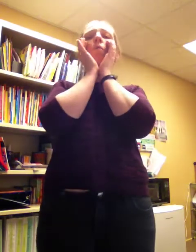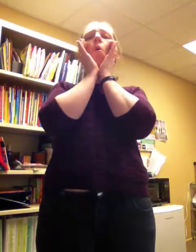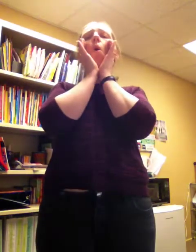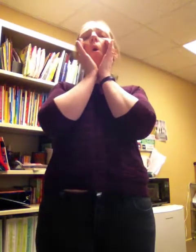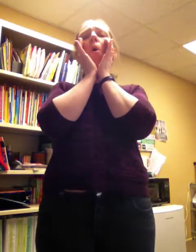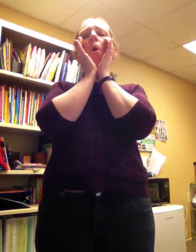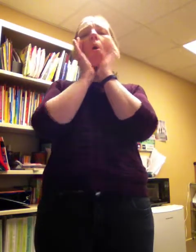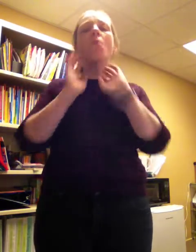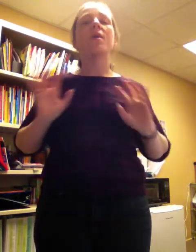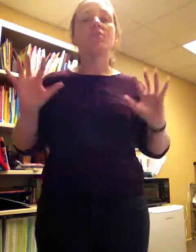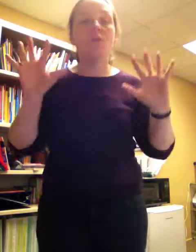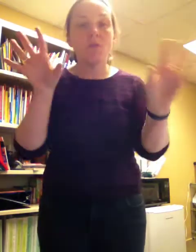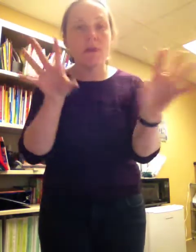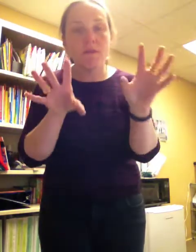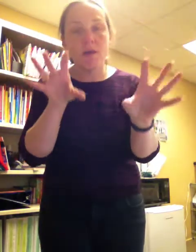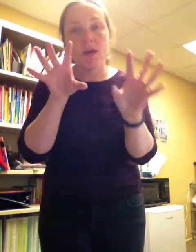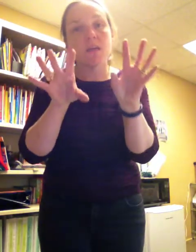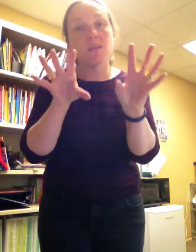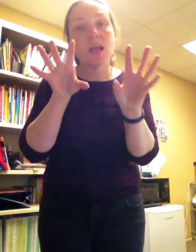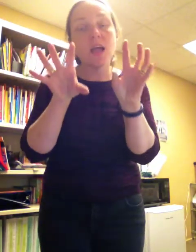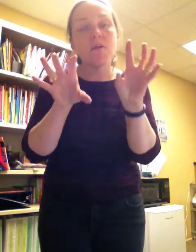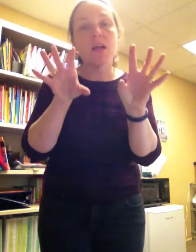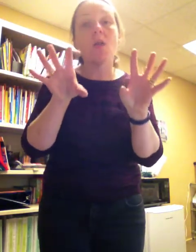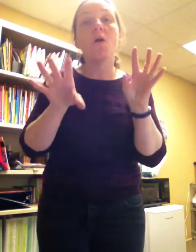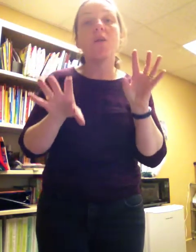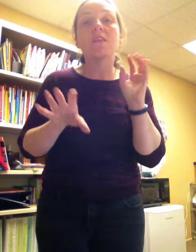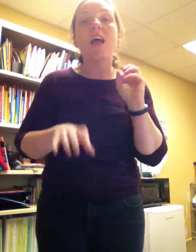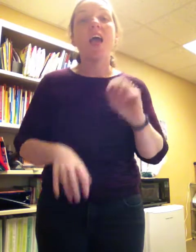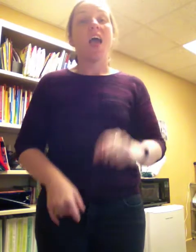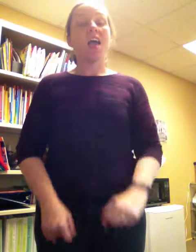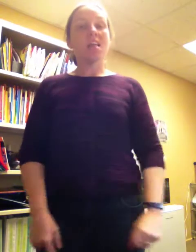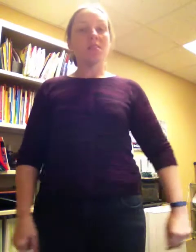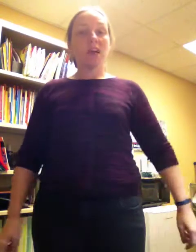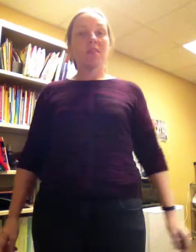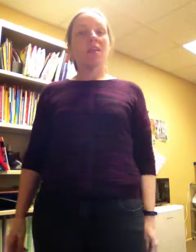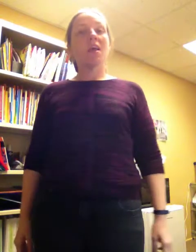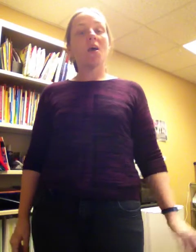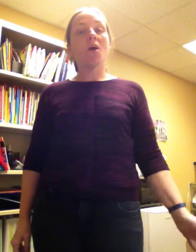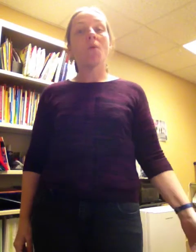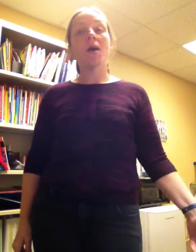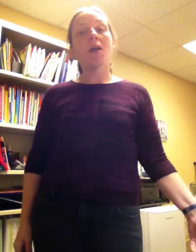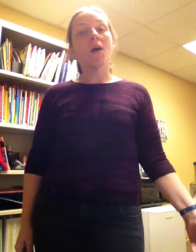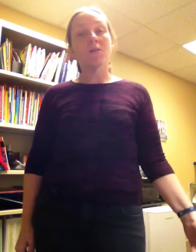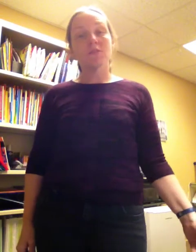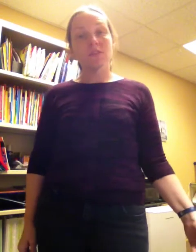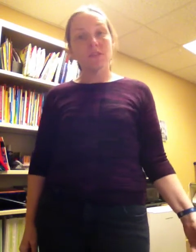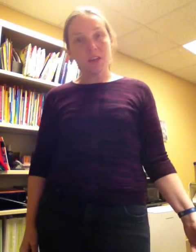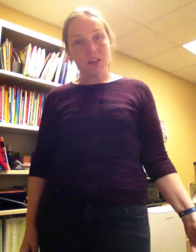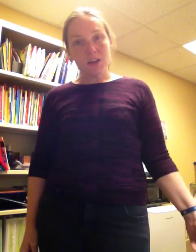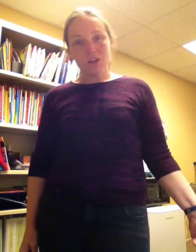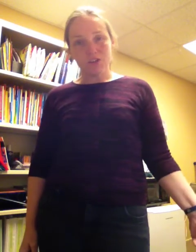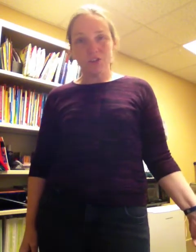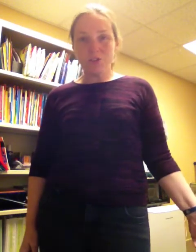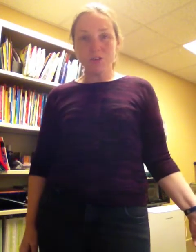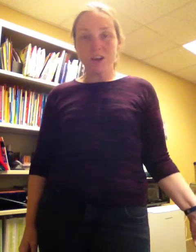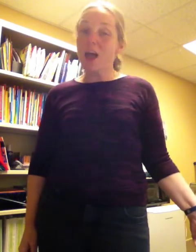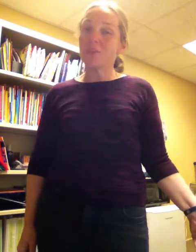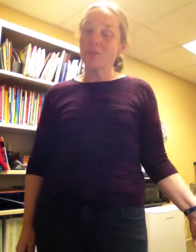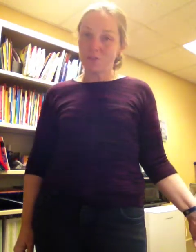they showed their very scary claws, and then they all went off to see children at the